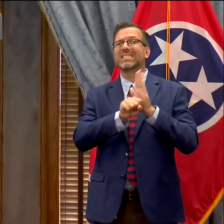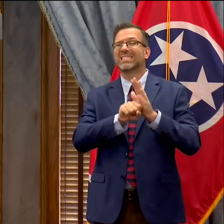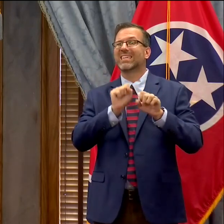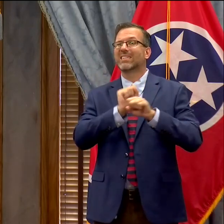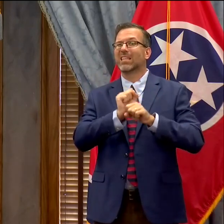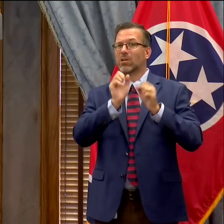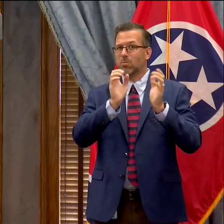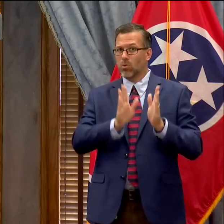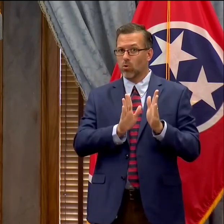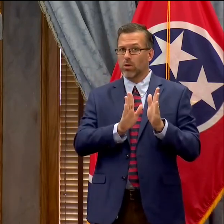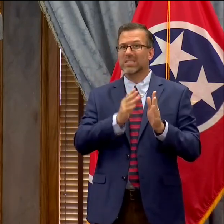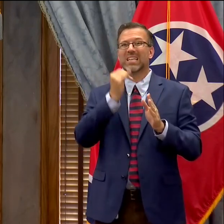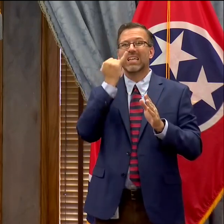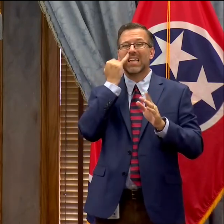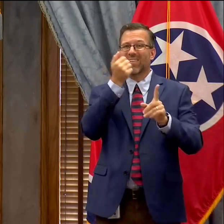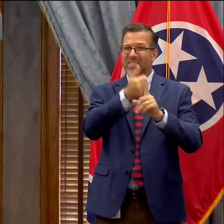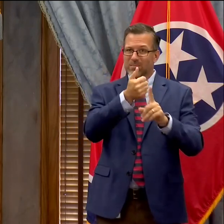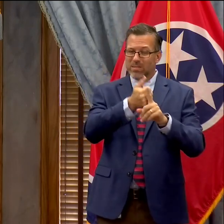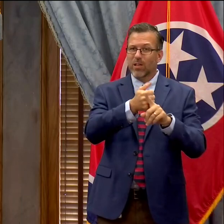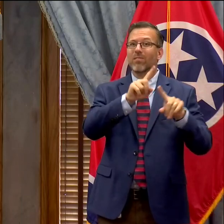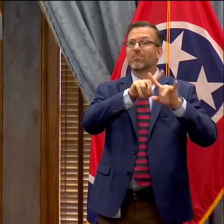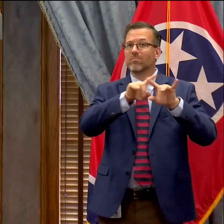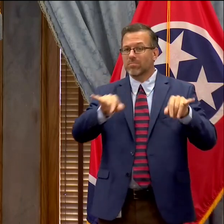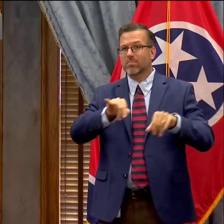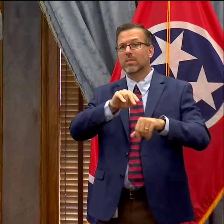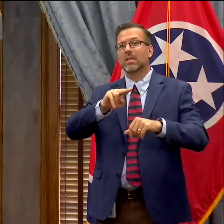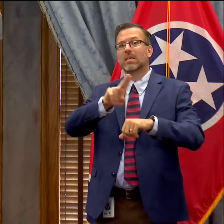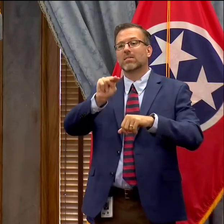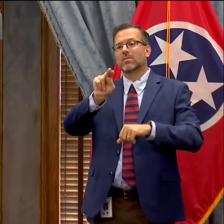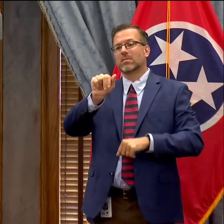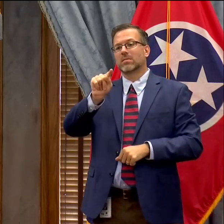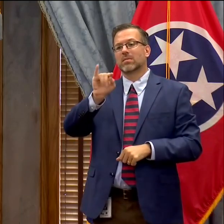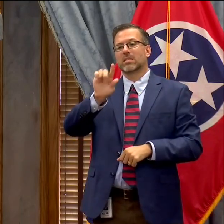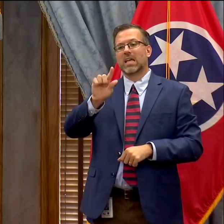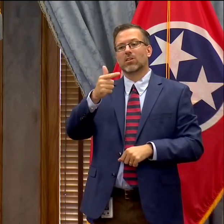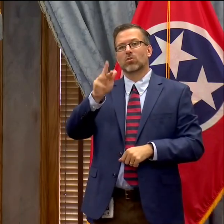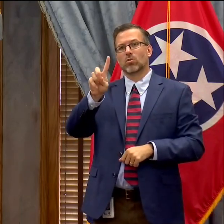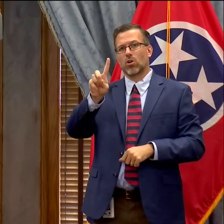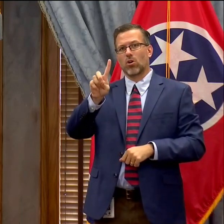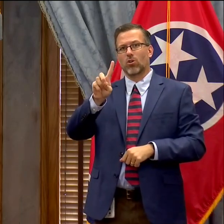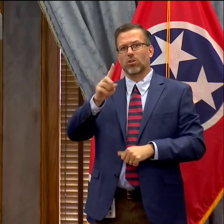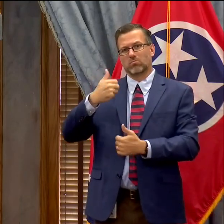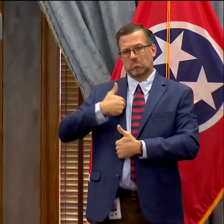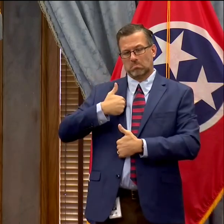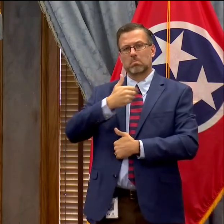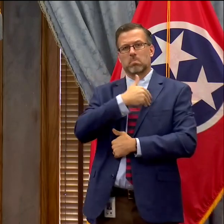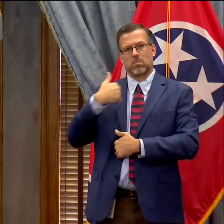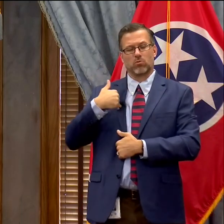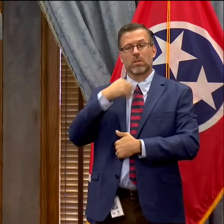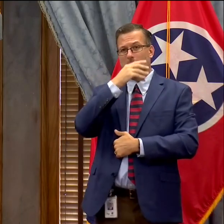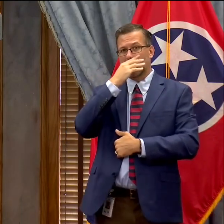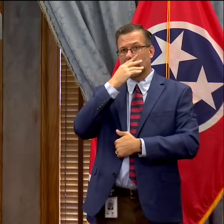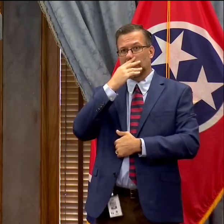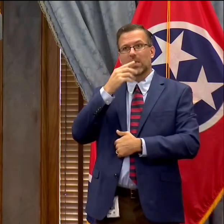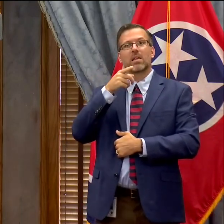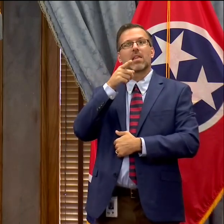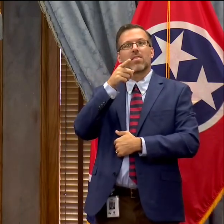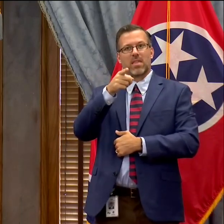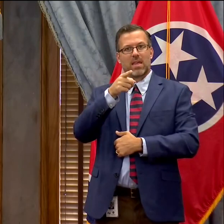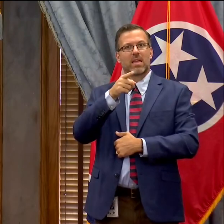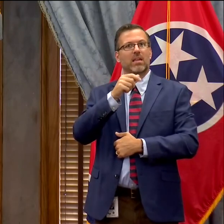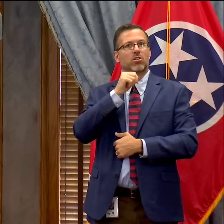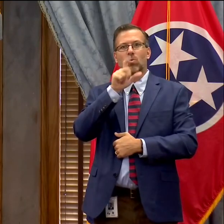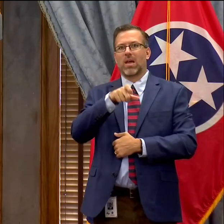are National Guard members and called to active military duty. Under that order, they're entitled to special leave from state employment